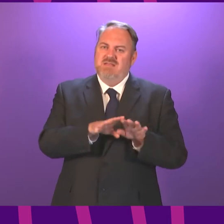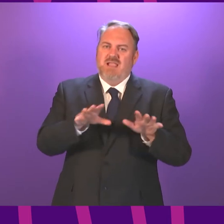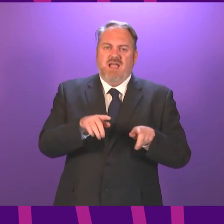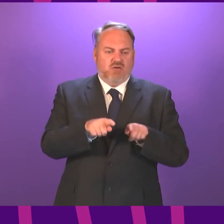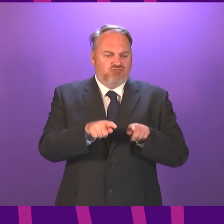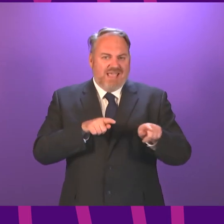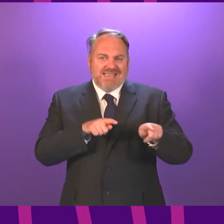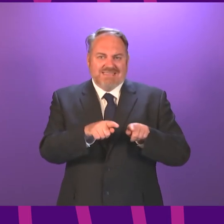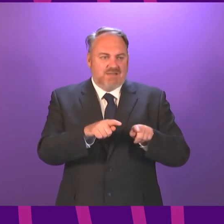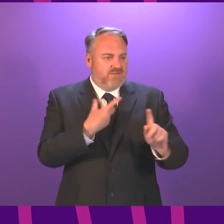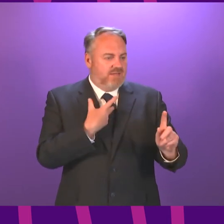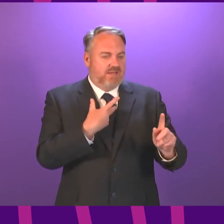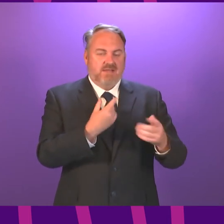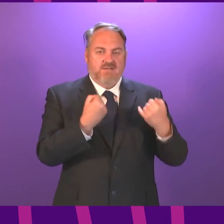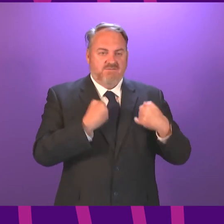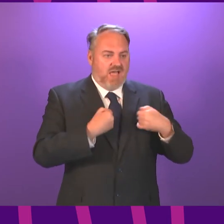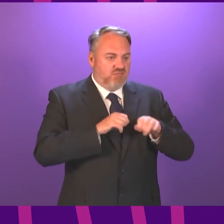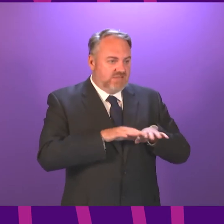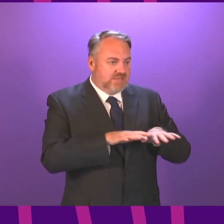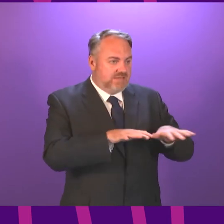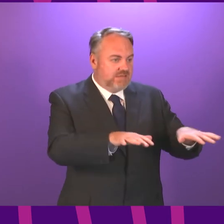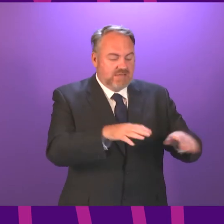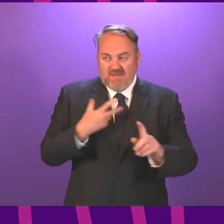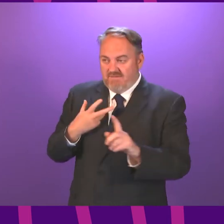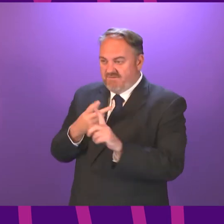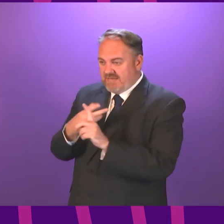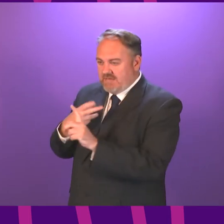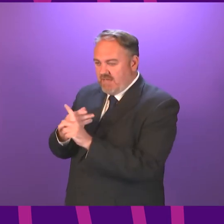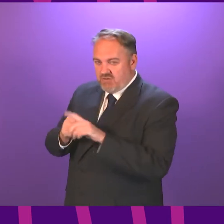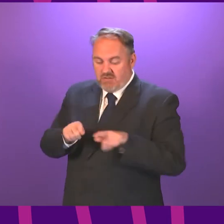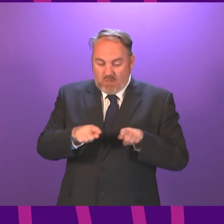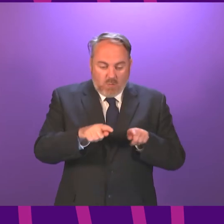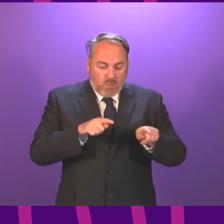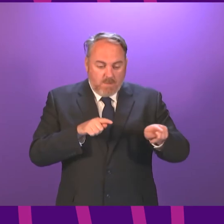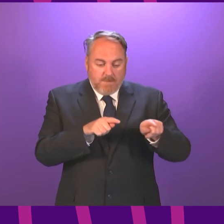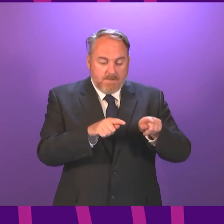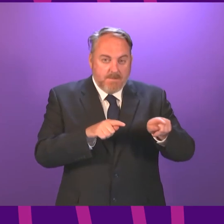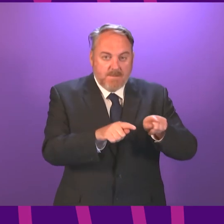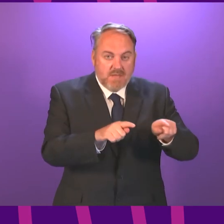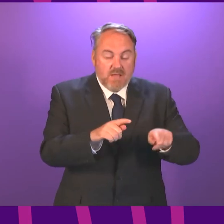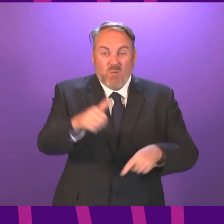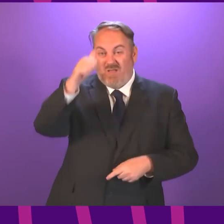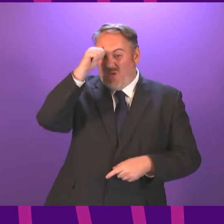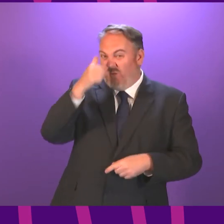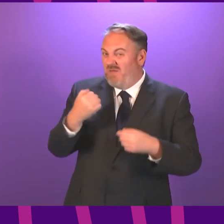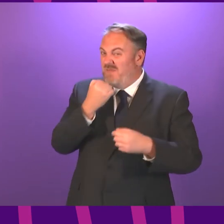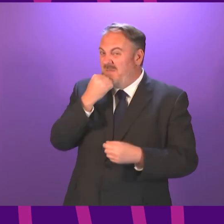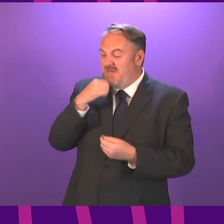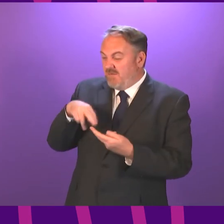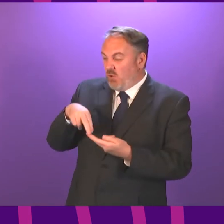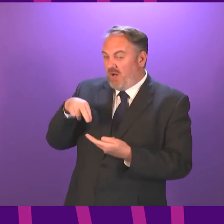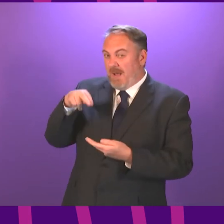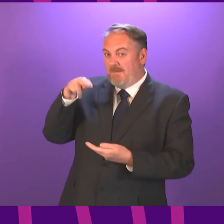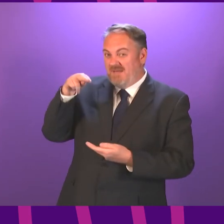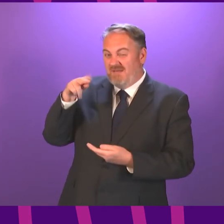the vaccines. As today's figures show, case numbers in Scotland do continue to rise. In the last week, in fact, they have